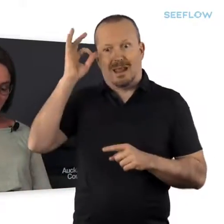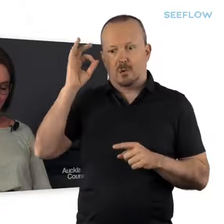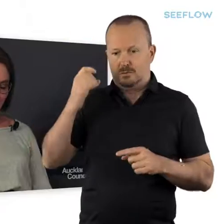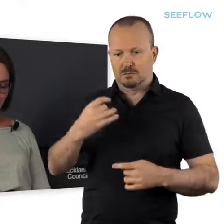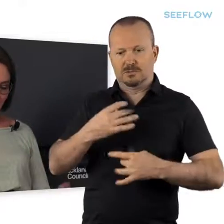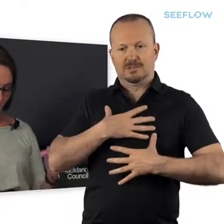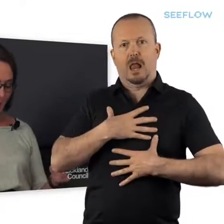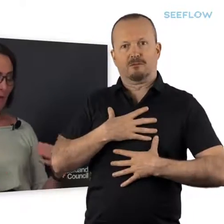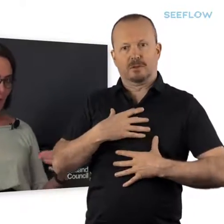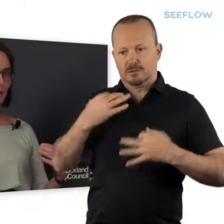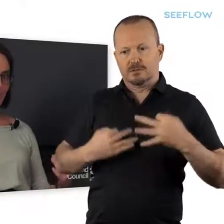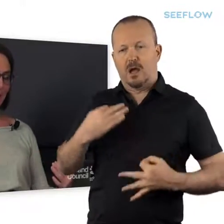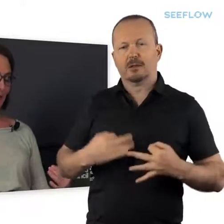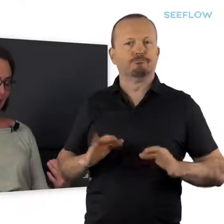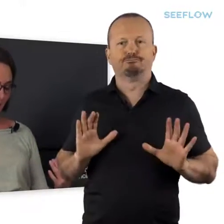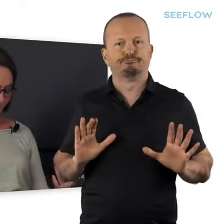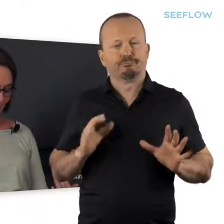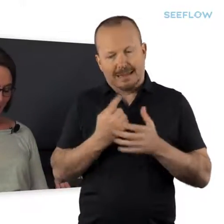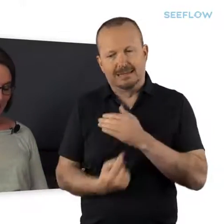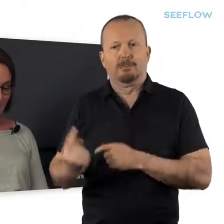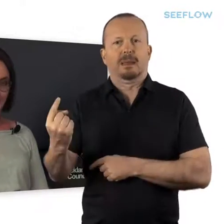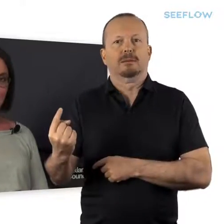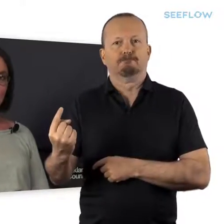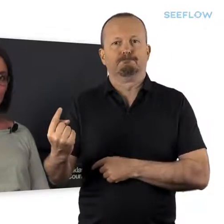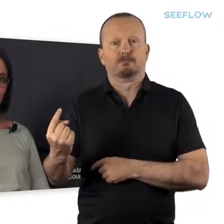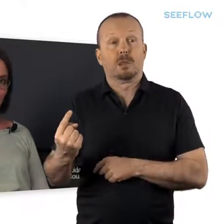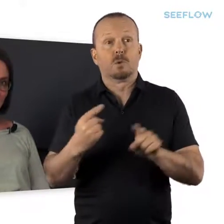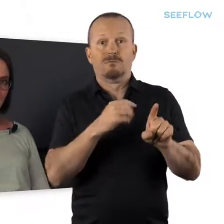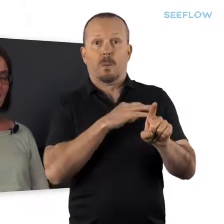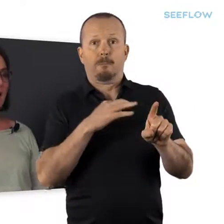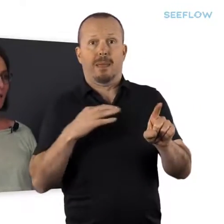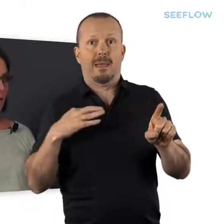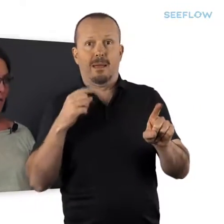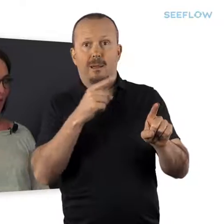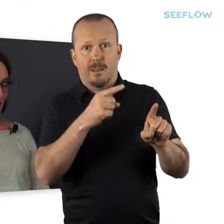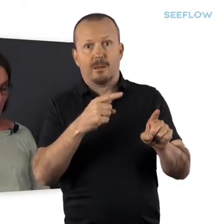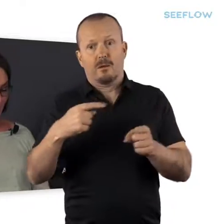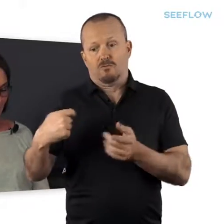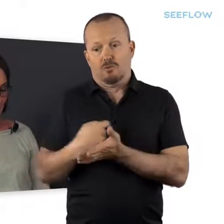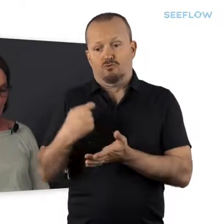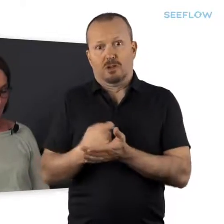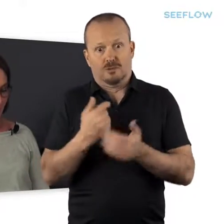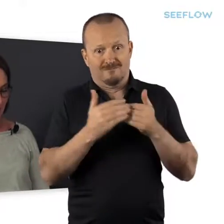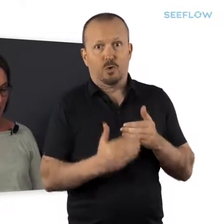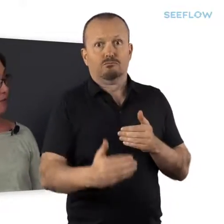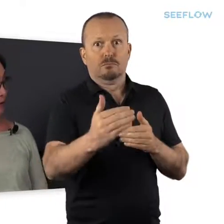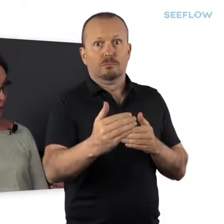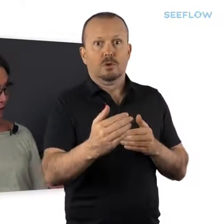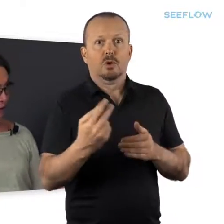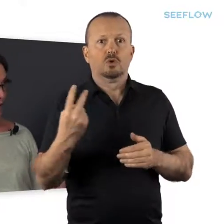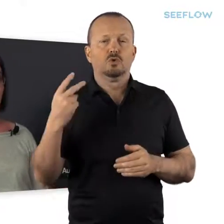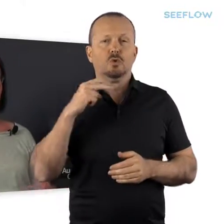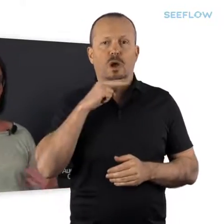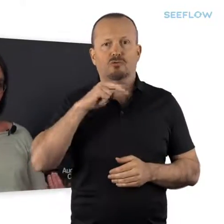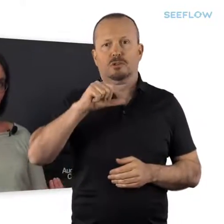remuneration is, the levels the remuneration is set at. So for the mayor, the remuneration has been set for the